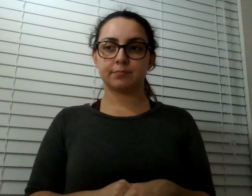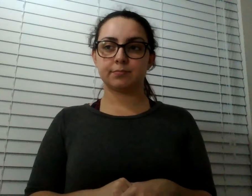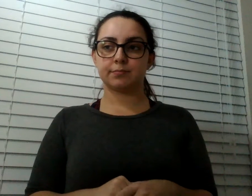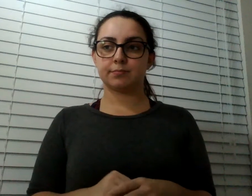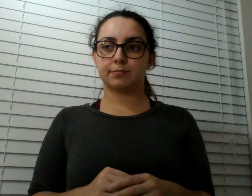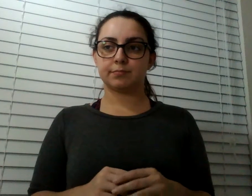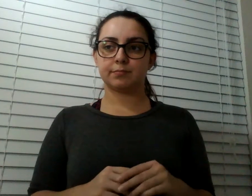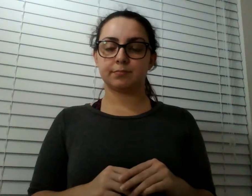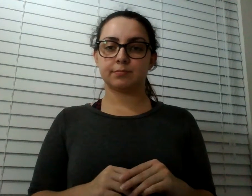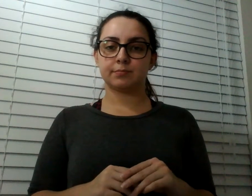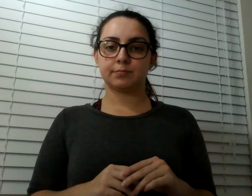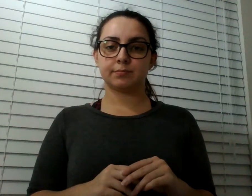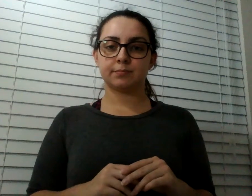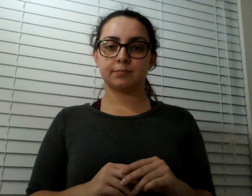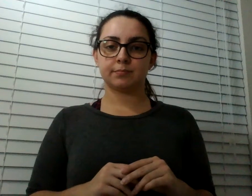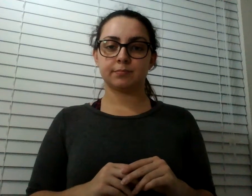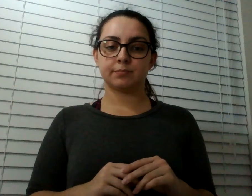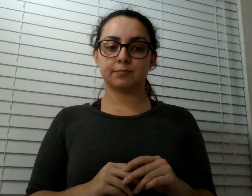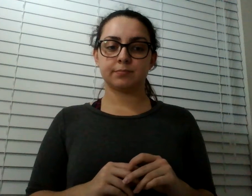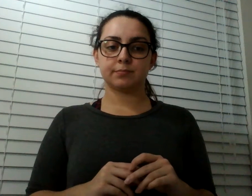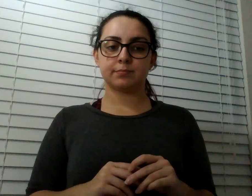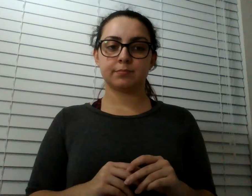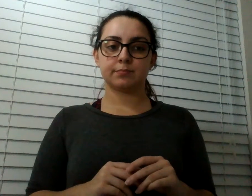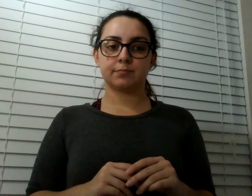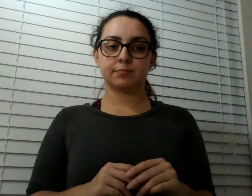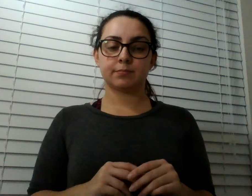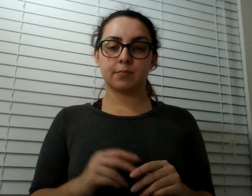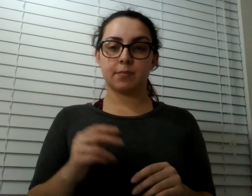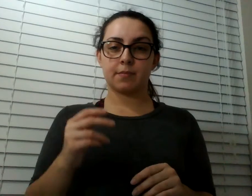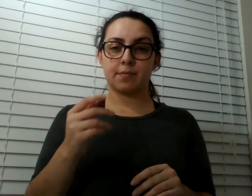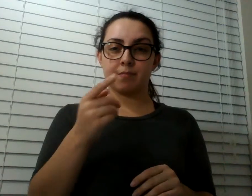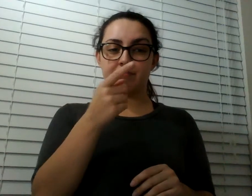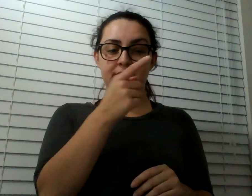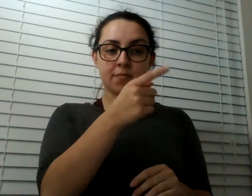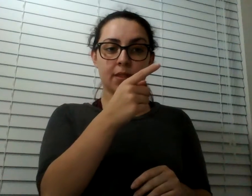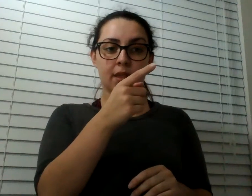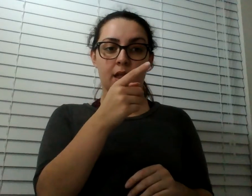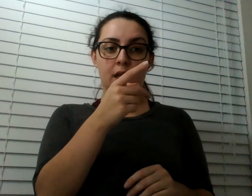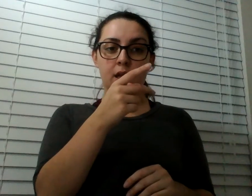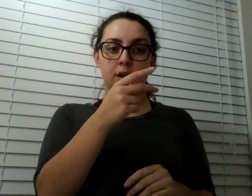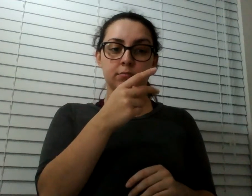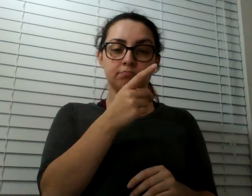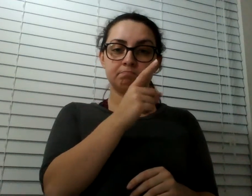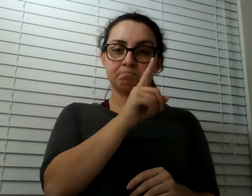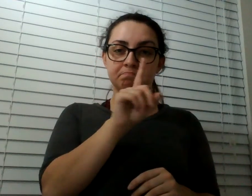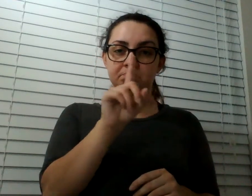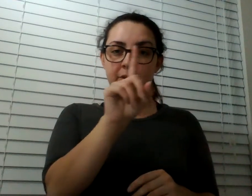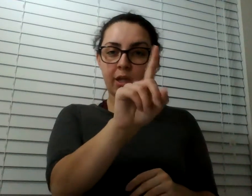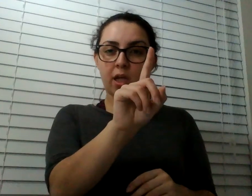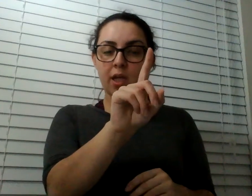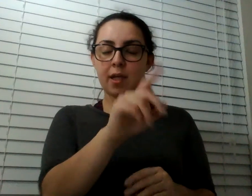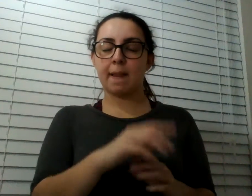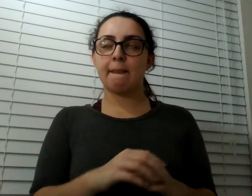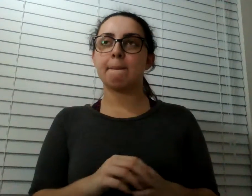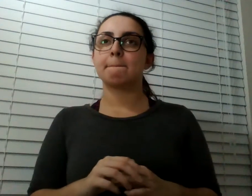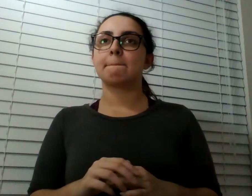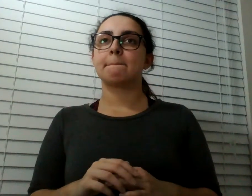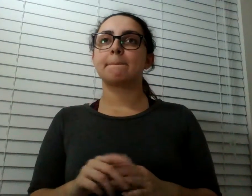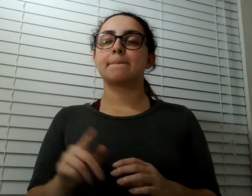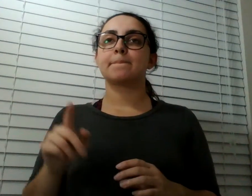I I know we came out the top and across when we went back to get Reagan. And basically, our objective was to go somewhere into